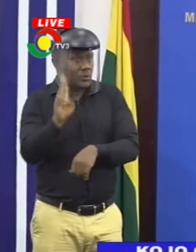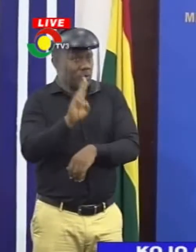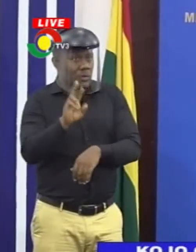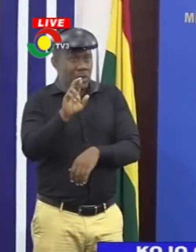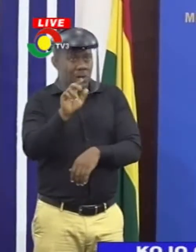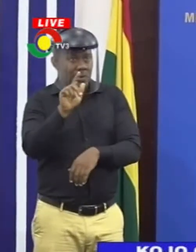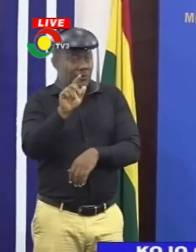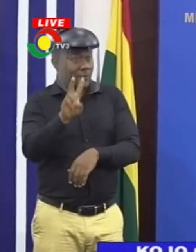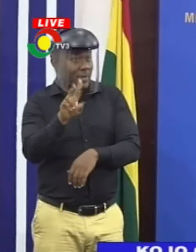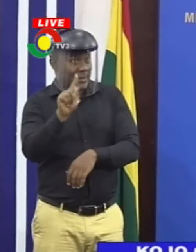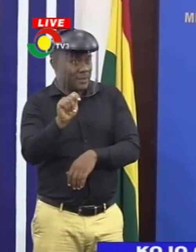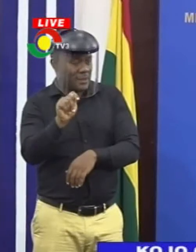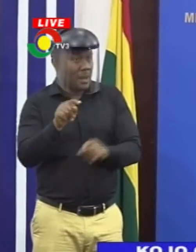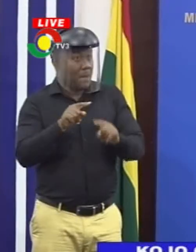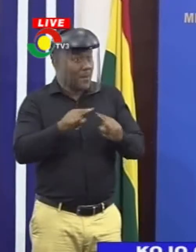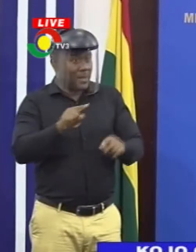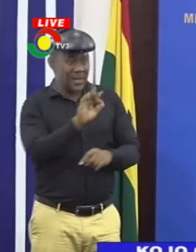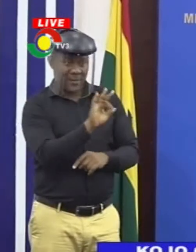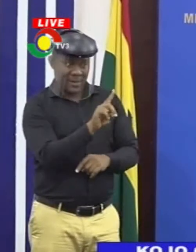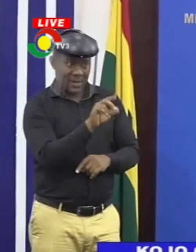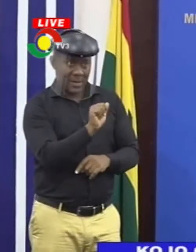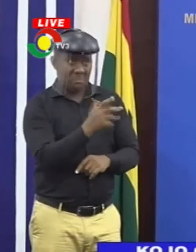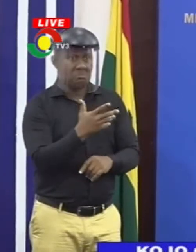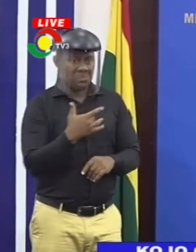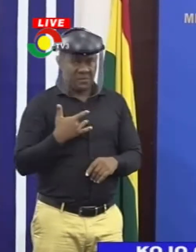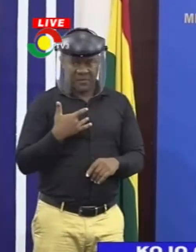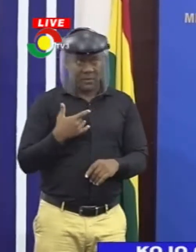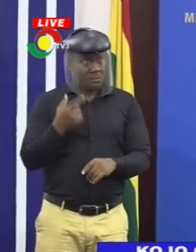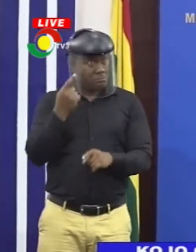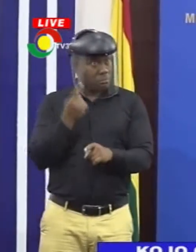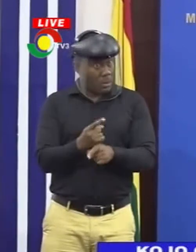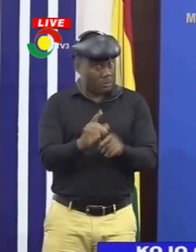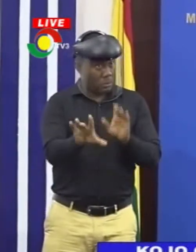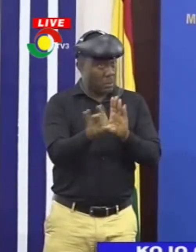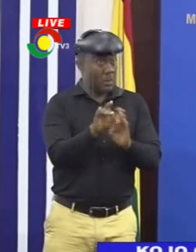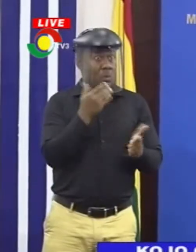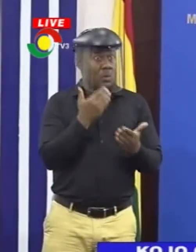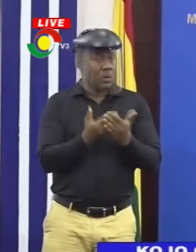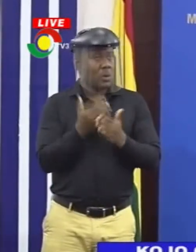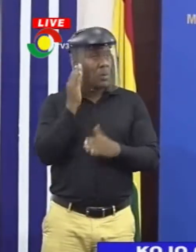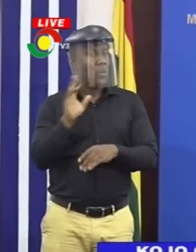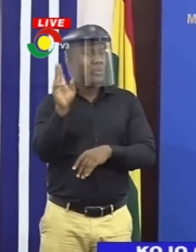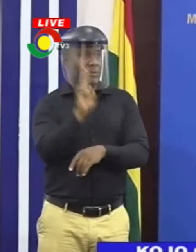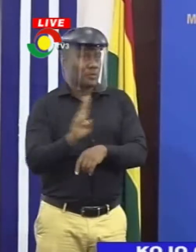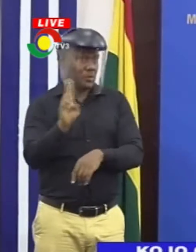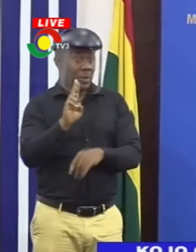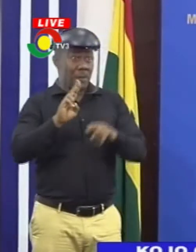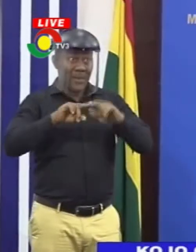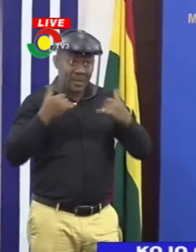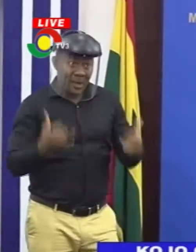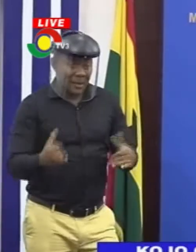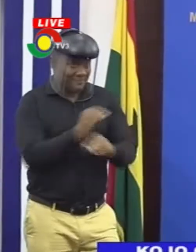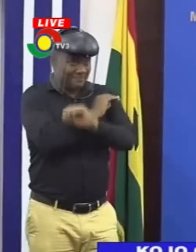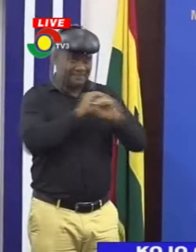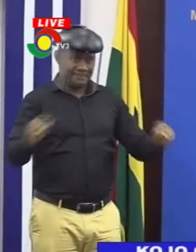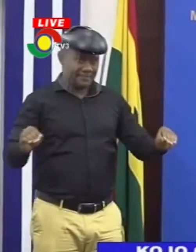as FDA finds a suitable one, it will be applied. But currently, we do not have. But I know there